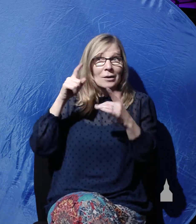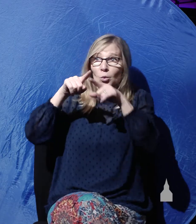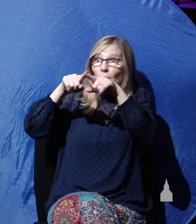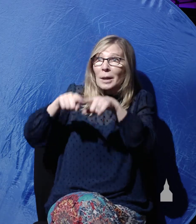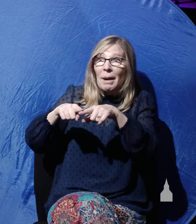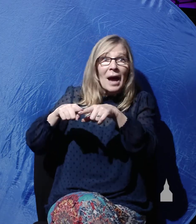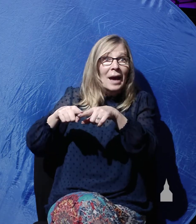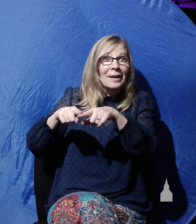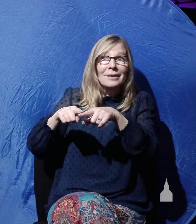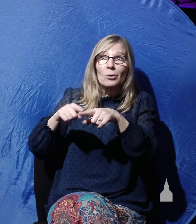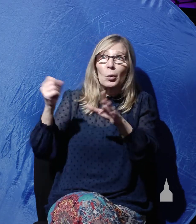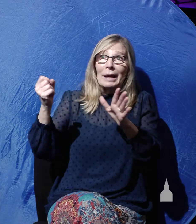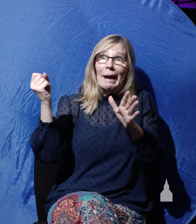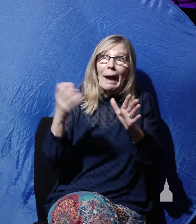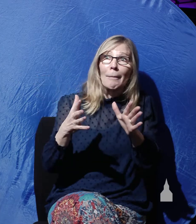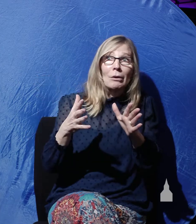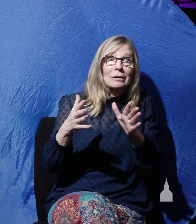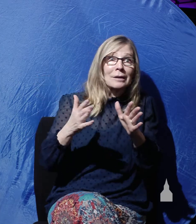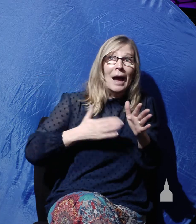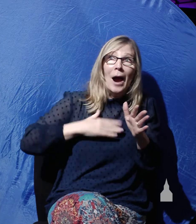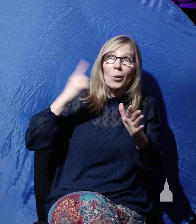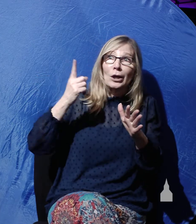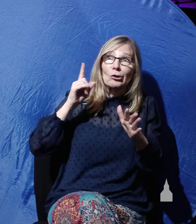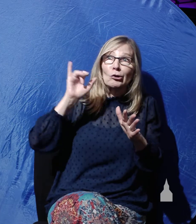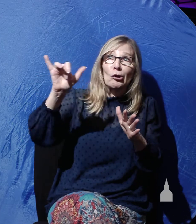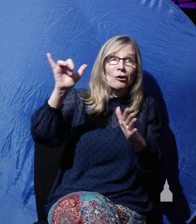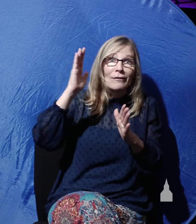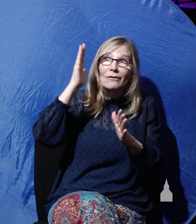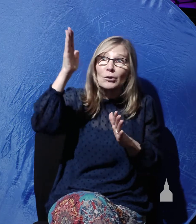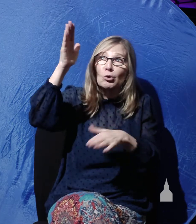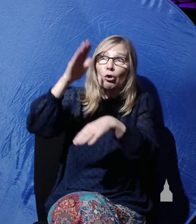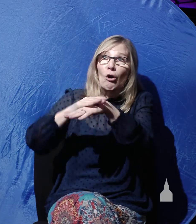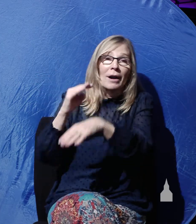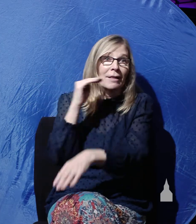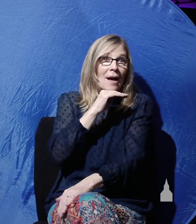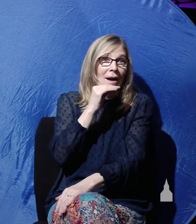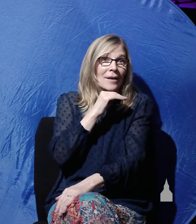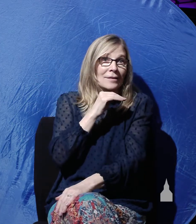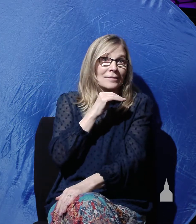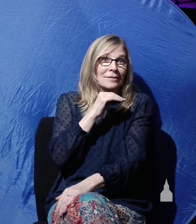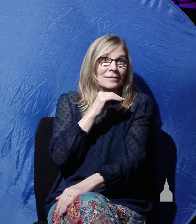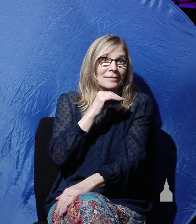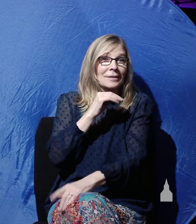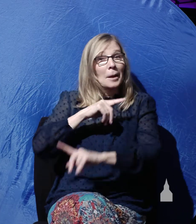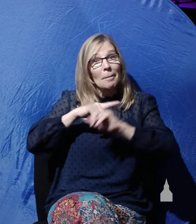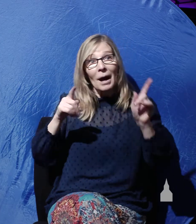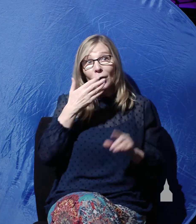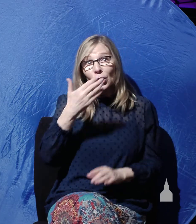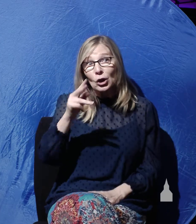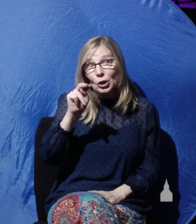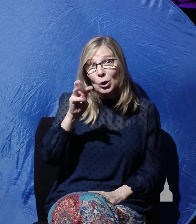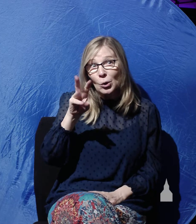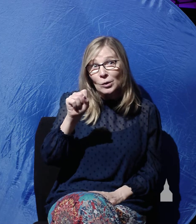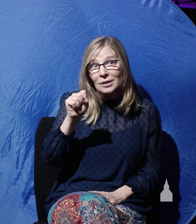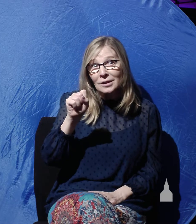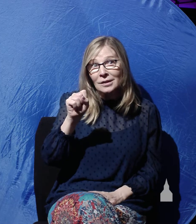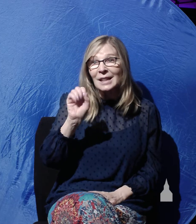on a lie. But the good news is that the resurrection of Christ is absolutely true. It really did happen.